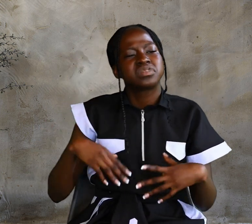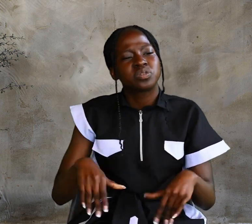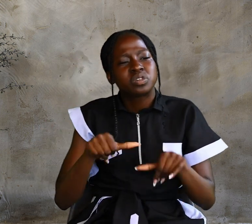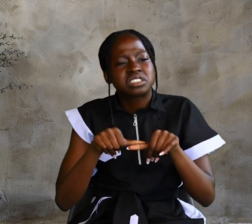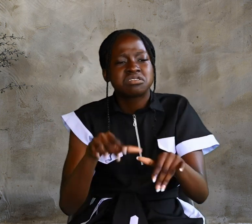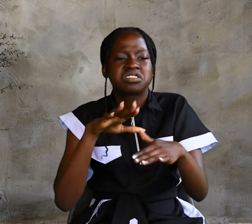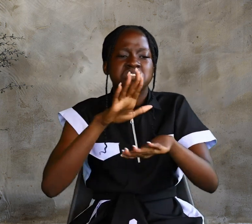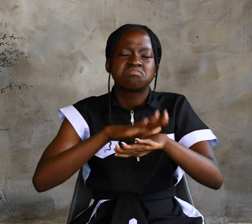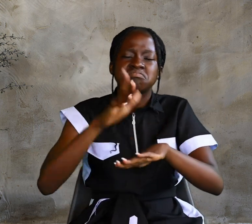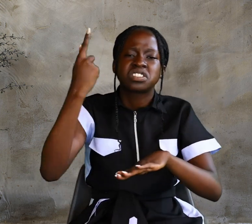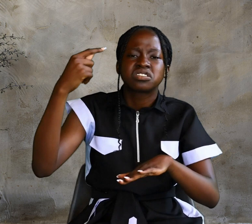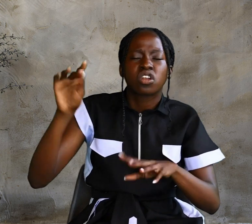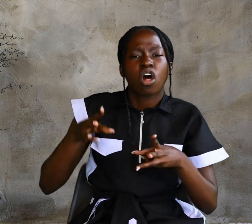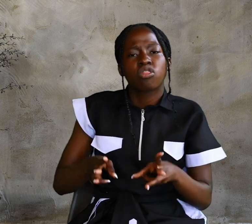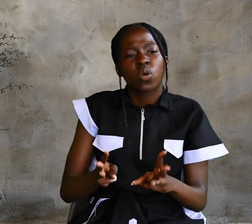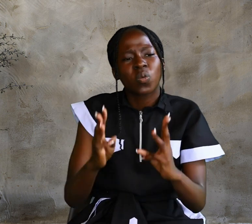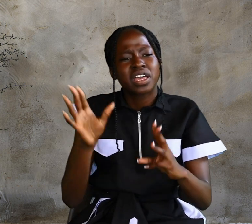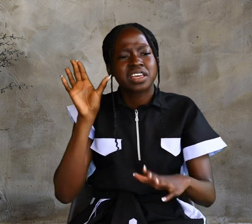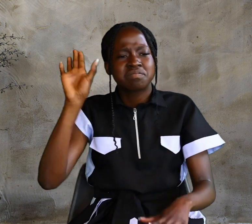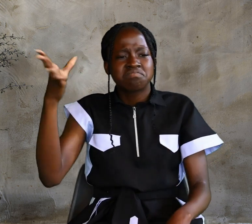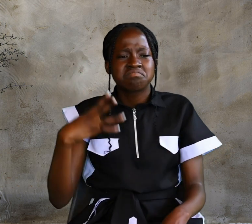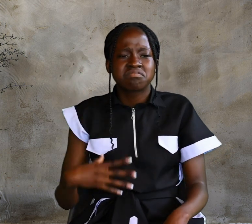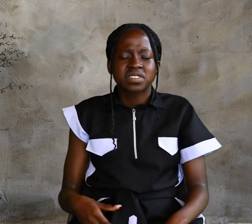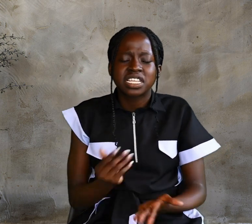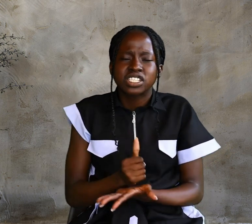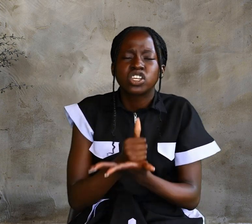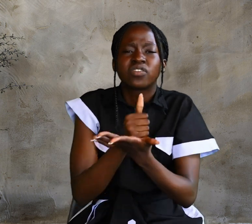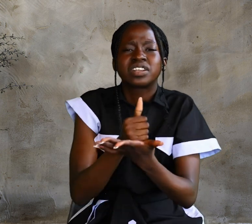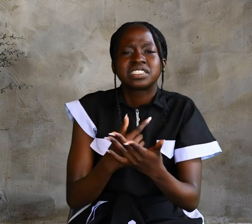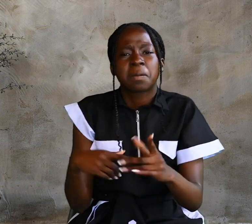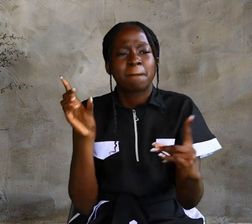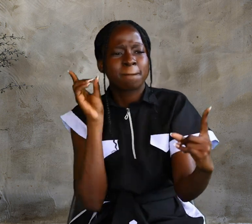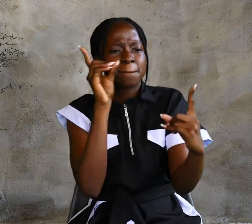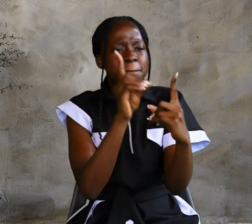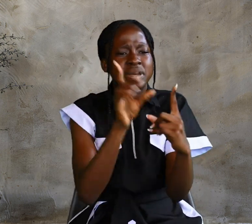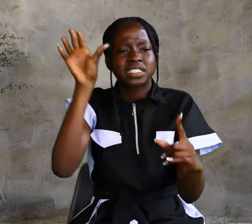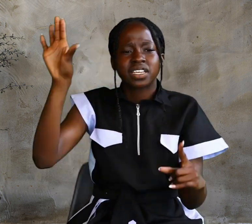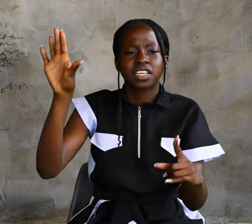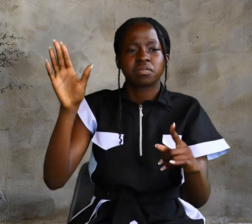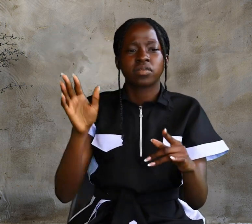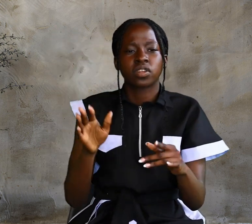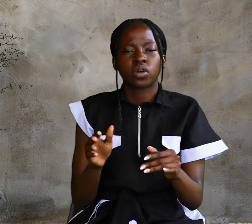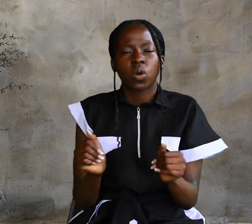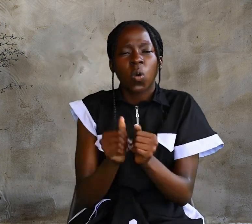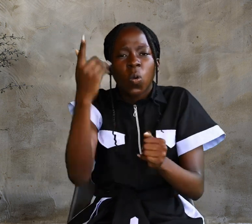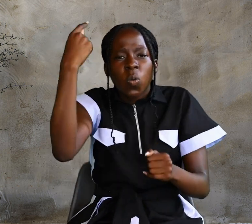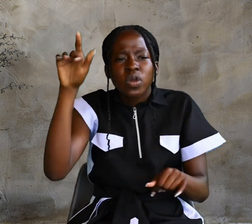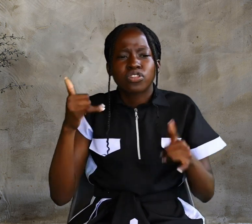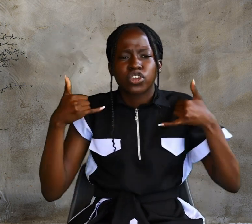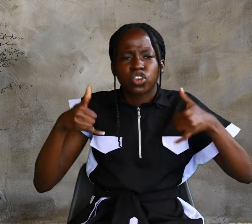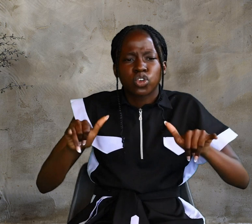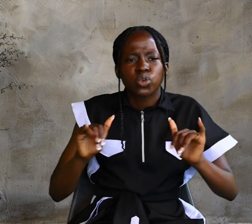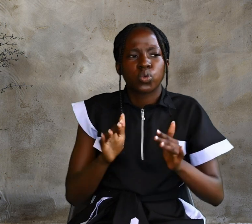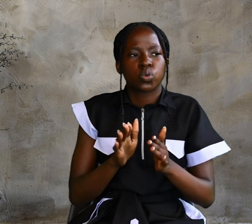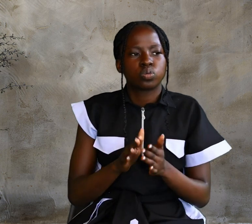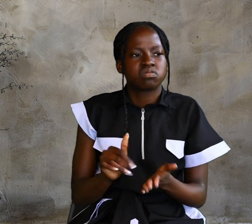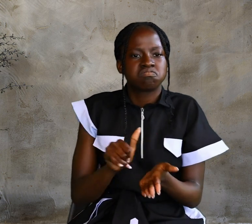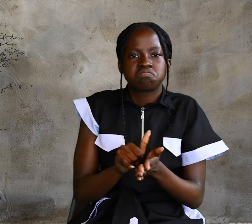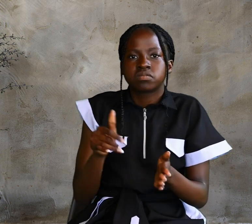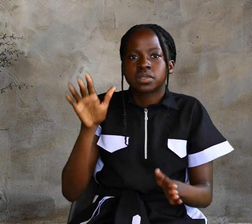While he was still on the way, His servants met him. With the news